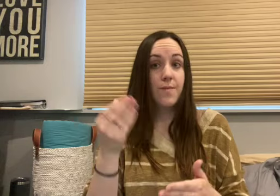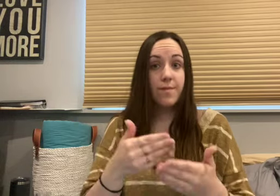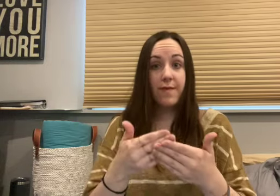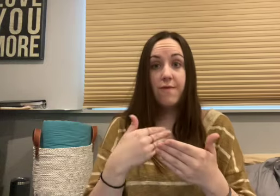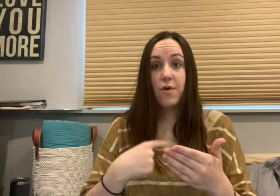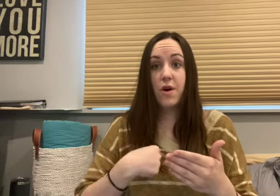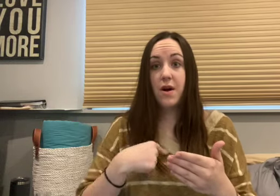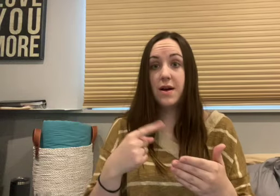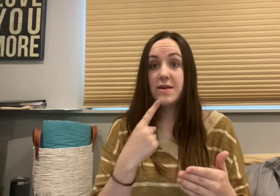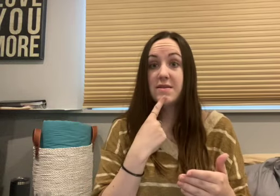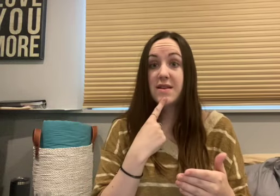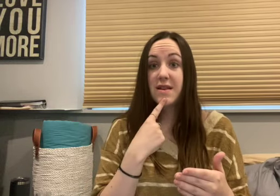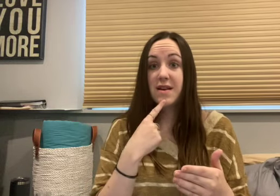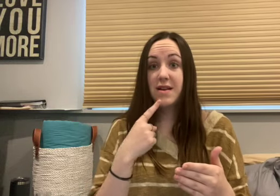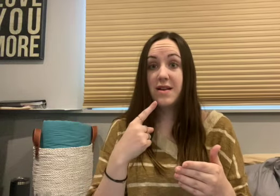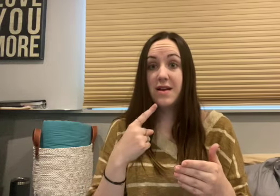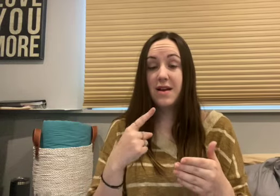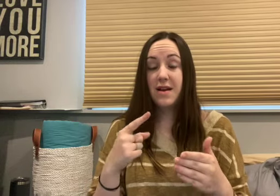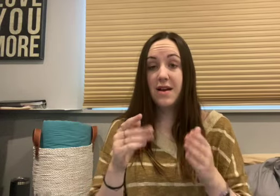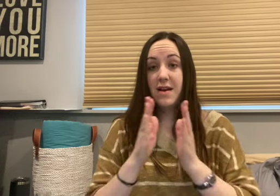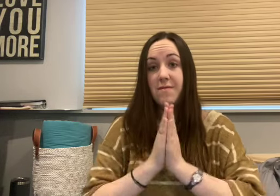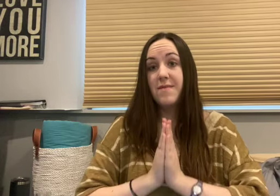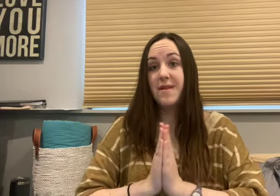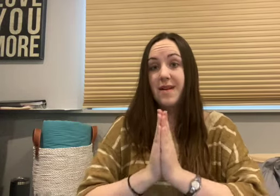he could play it again